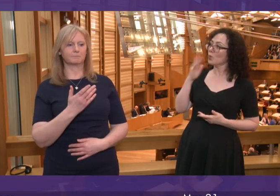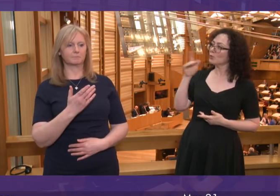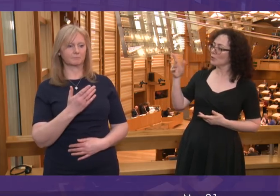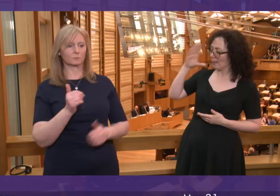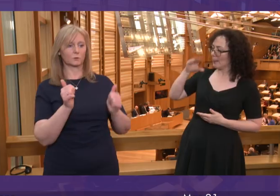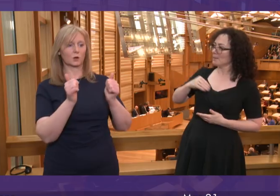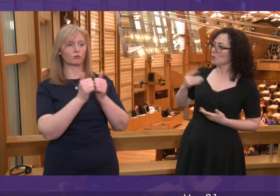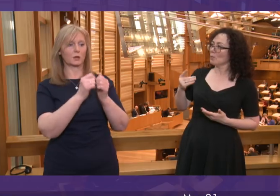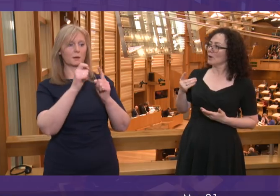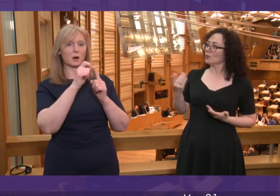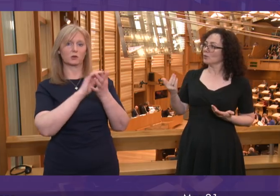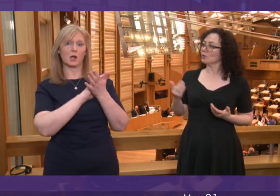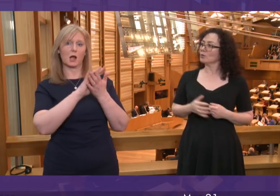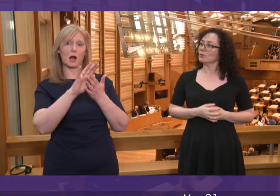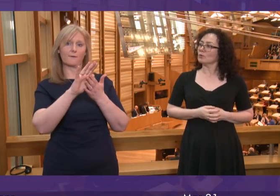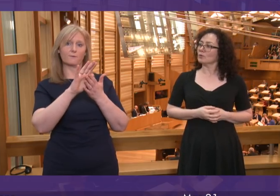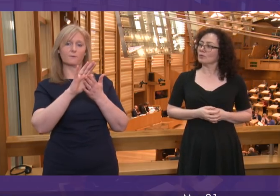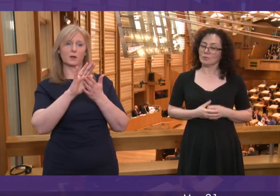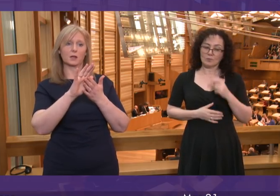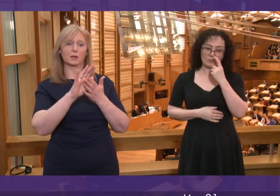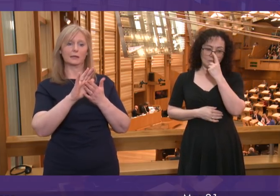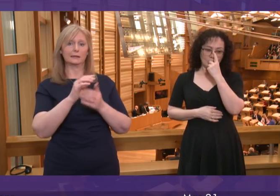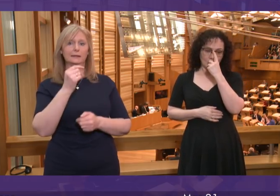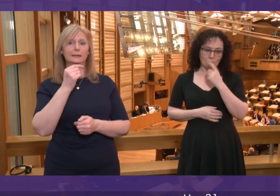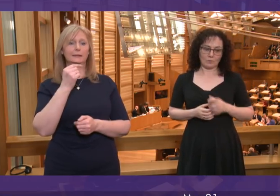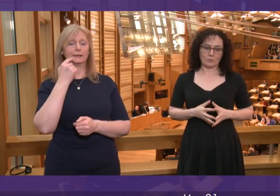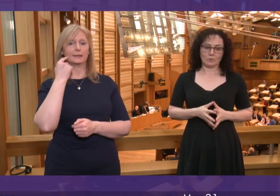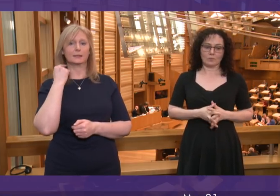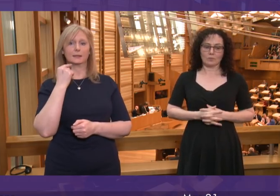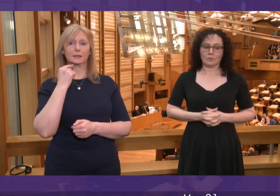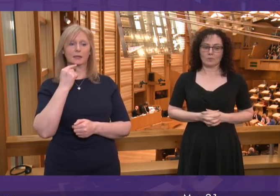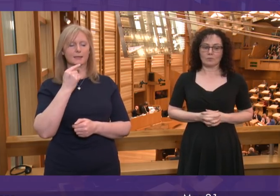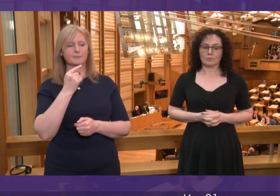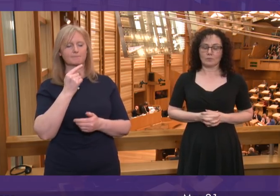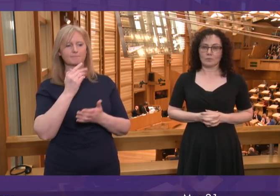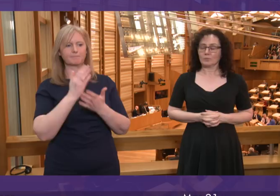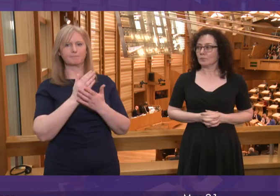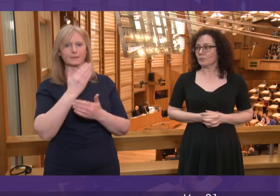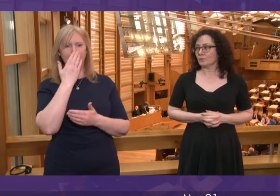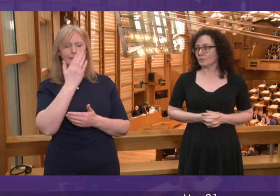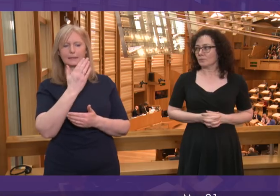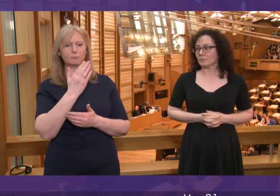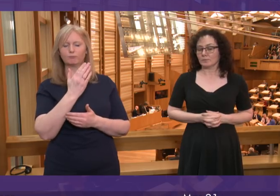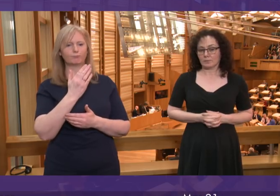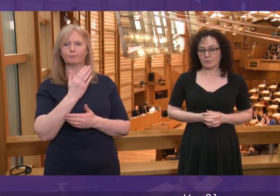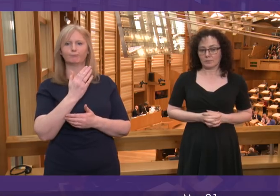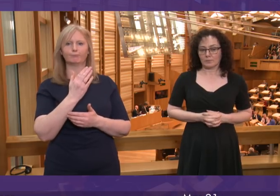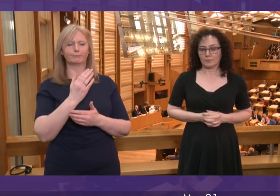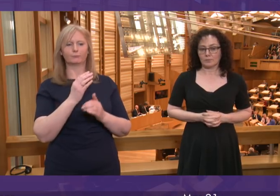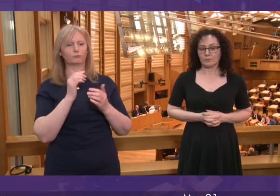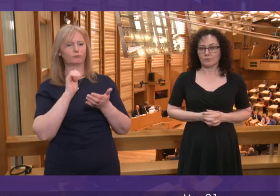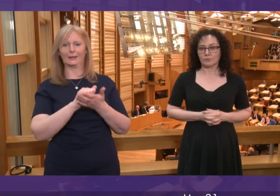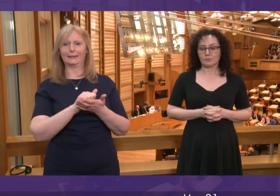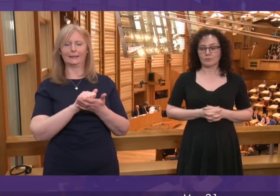agree with Patrick Harvey that the Prime Minister's comments last night were deeply irresponsible and I hope that in time she will